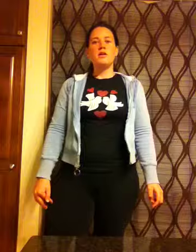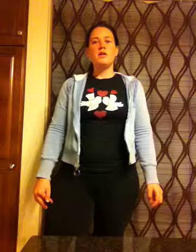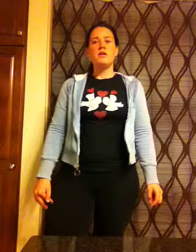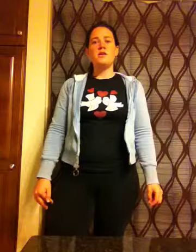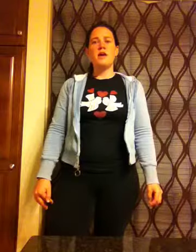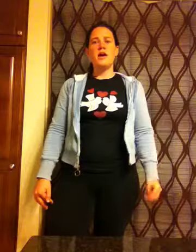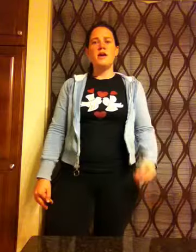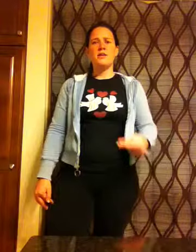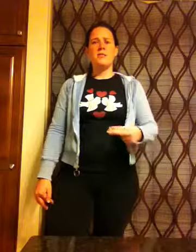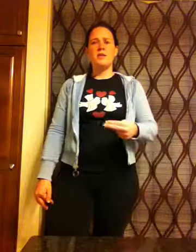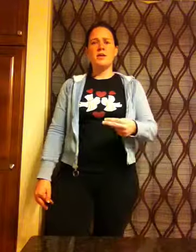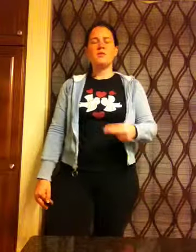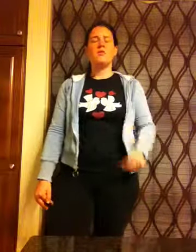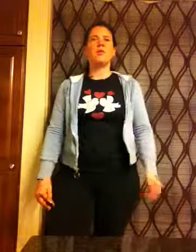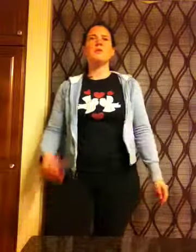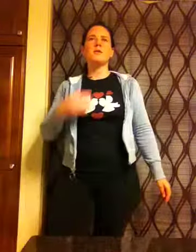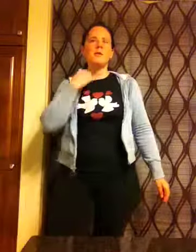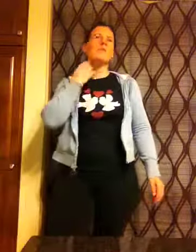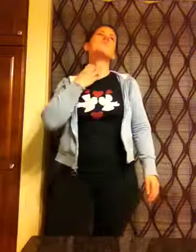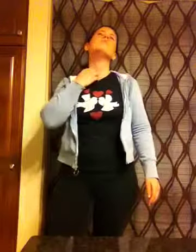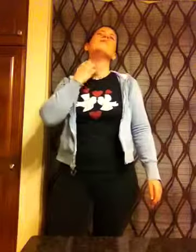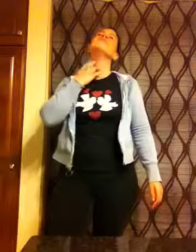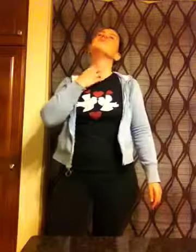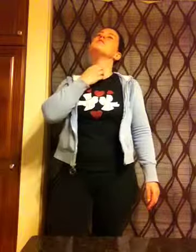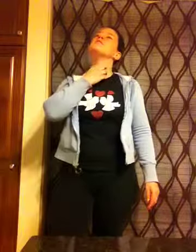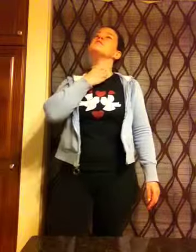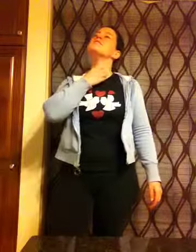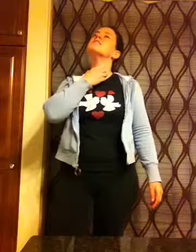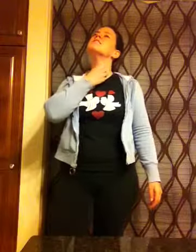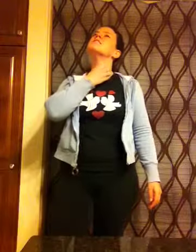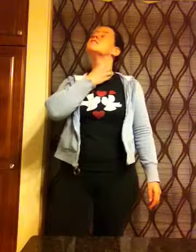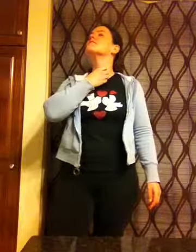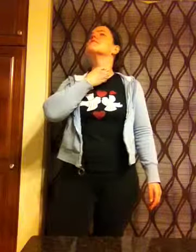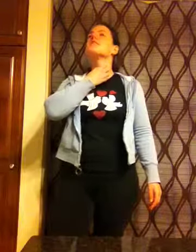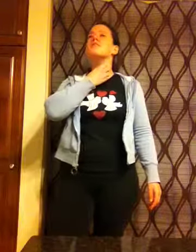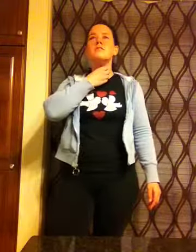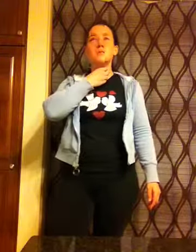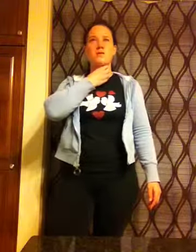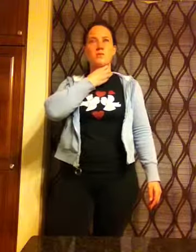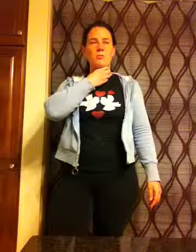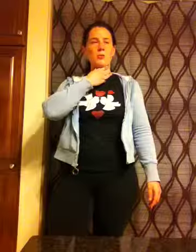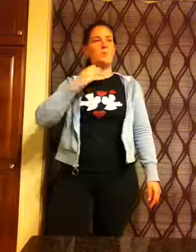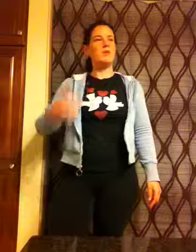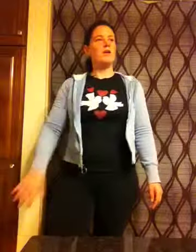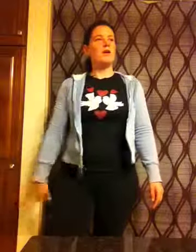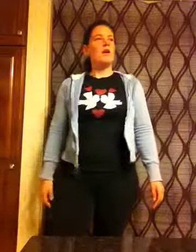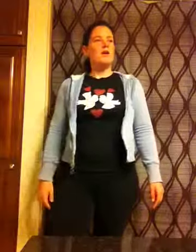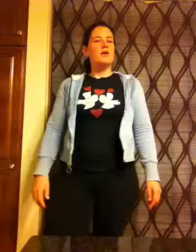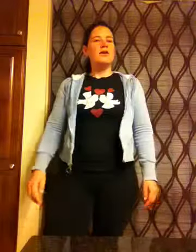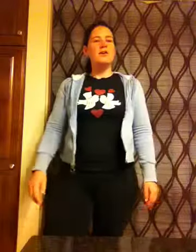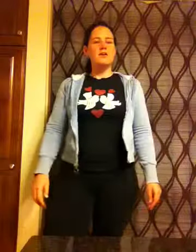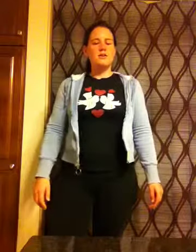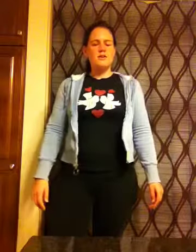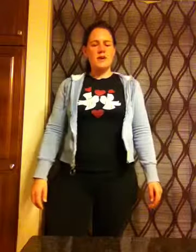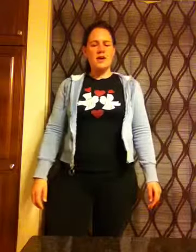He can play...hold on, let get my voice here. You guys can make fun of me. He can